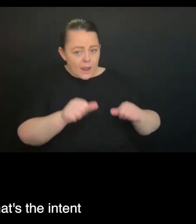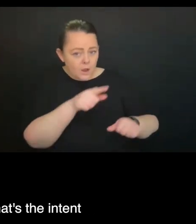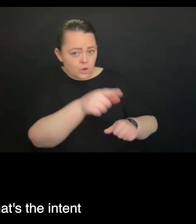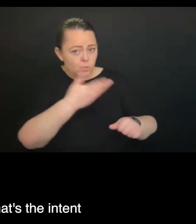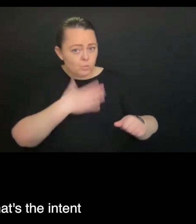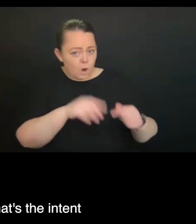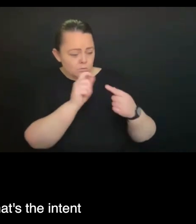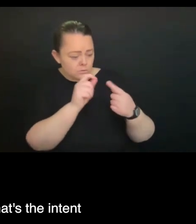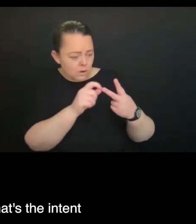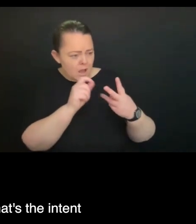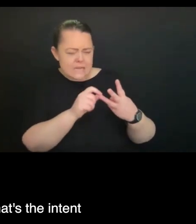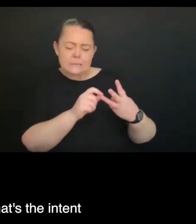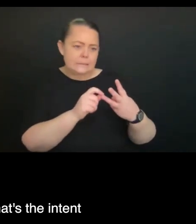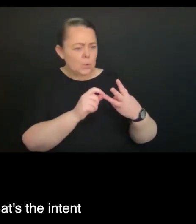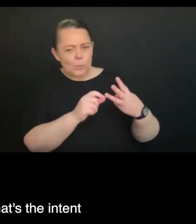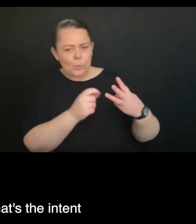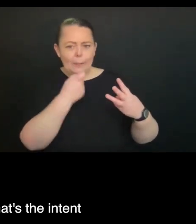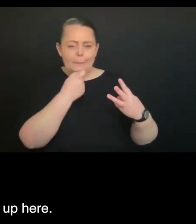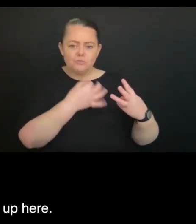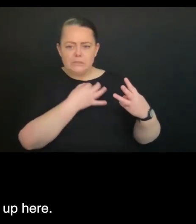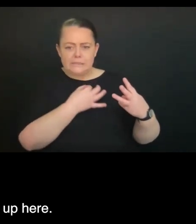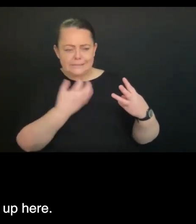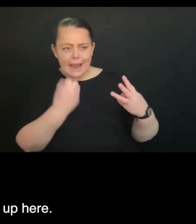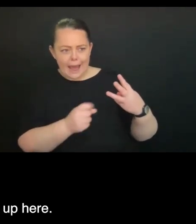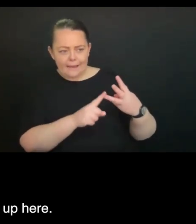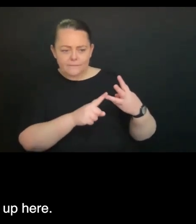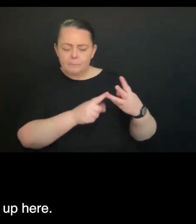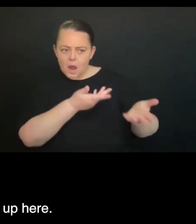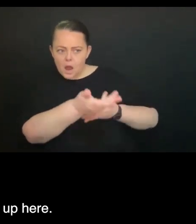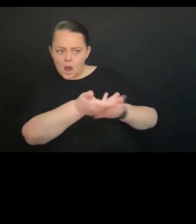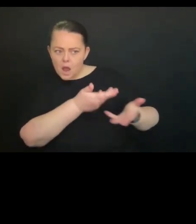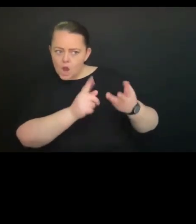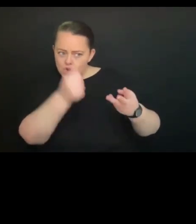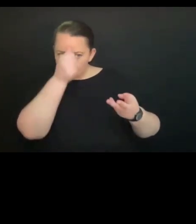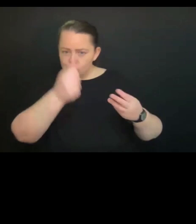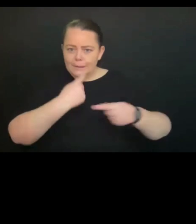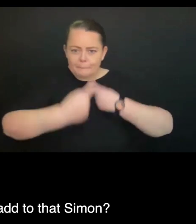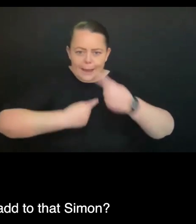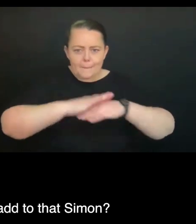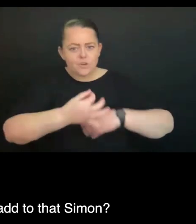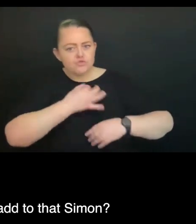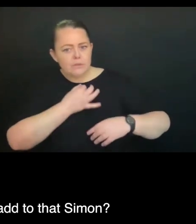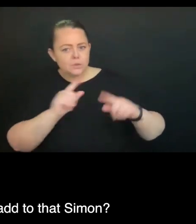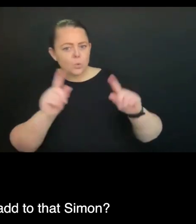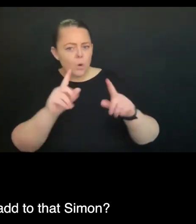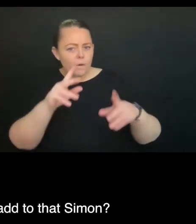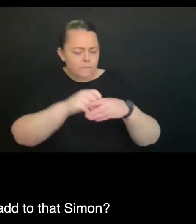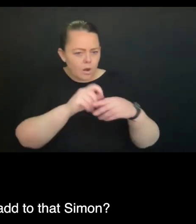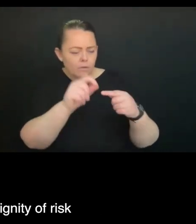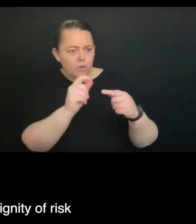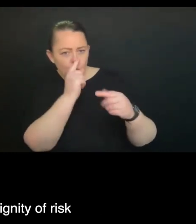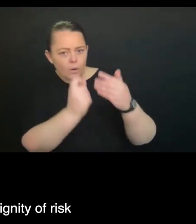chose to do a particular thing anyway, that's the intent of what we're trying to set up here. Do you have anything you want to add to that, Simon?